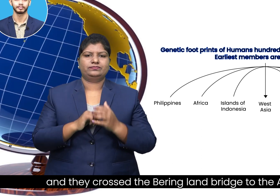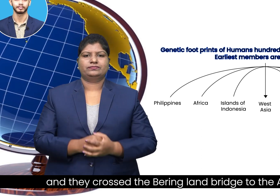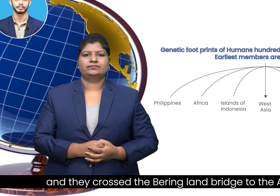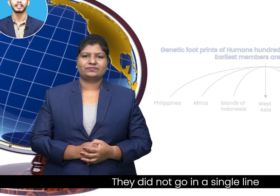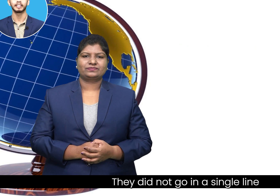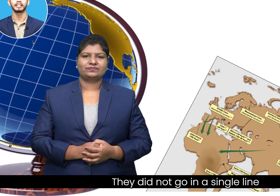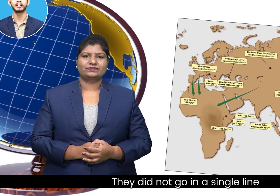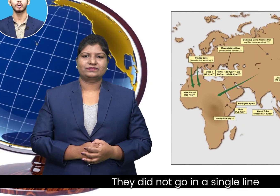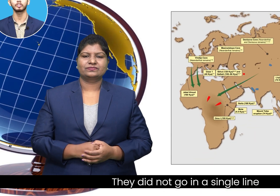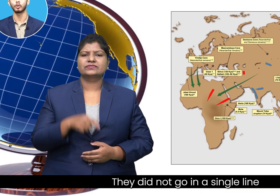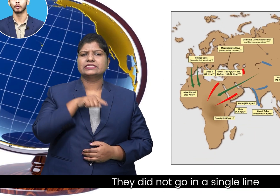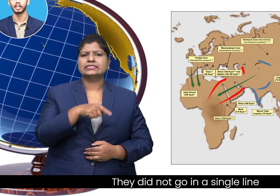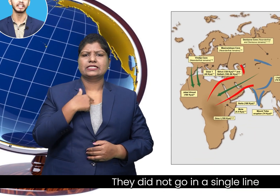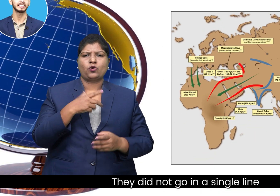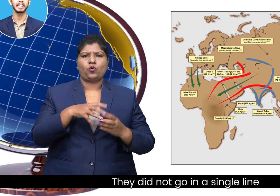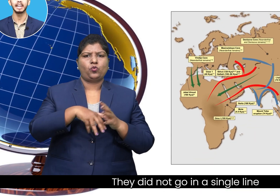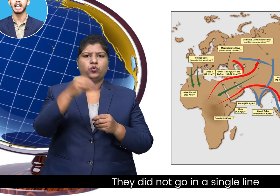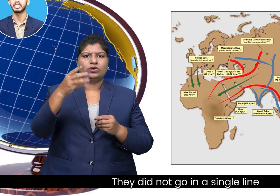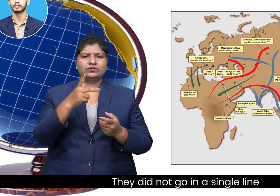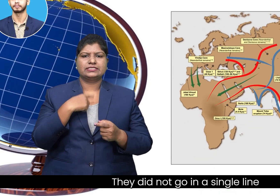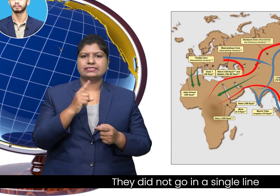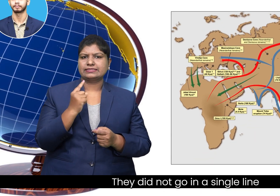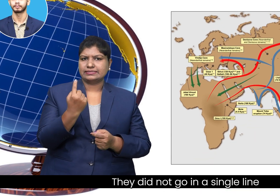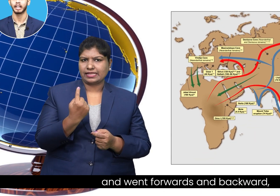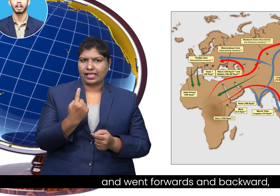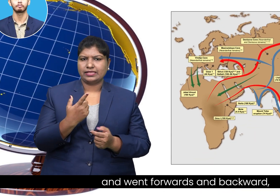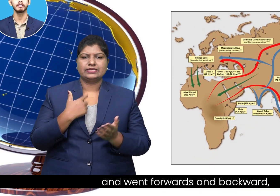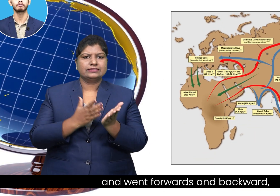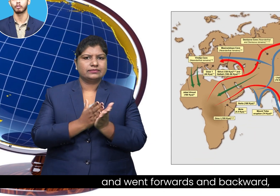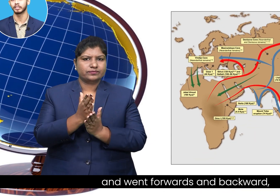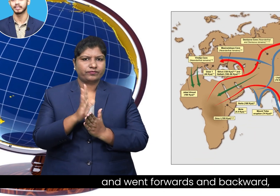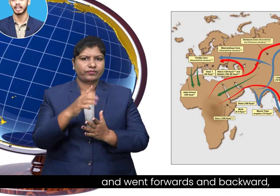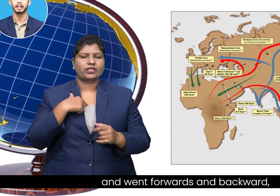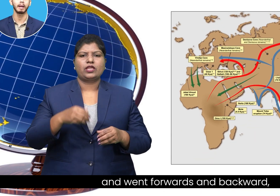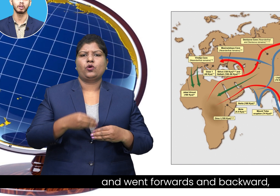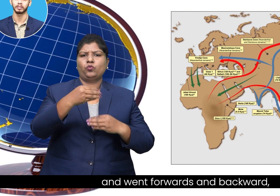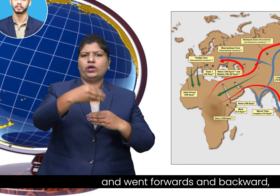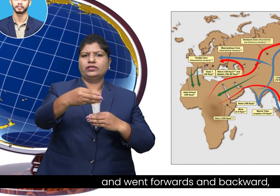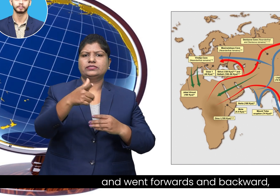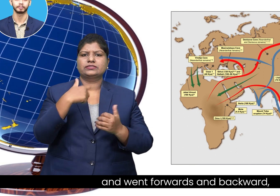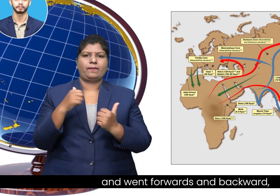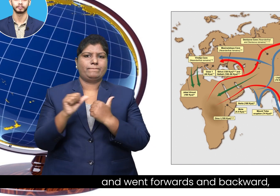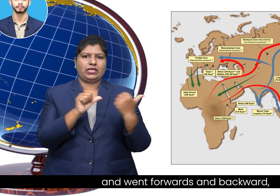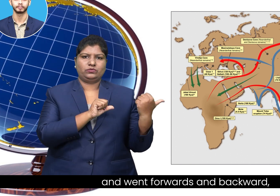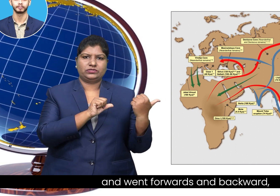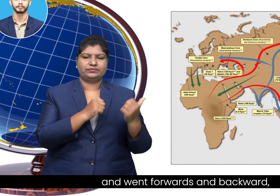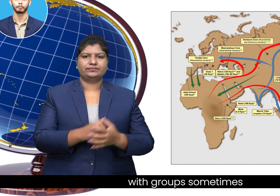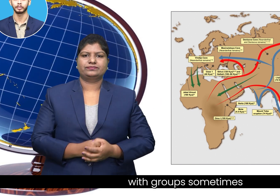They did not go in a single line and went forwards and backwards, with